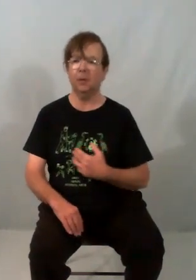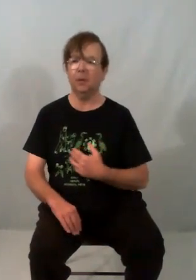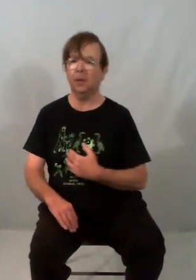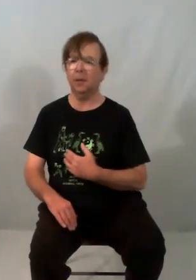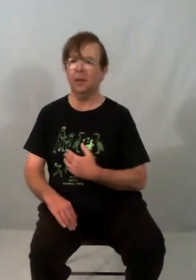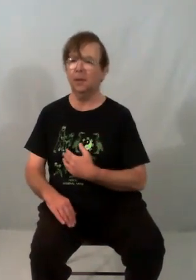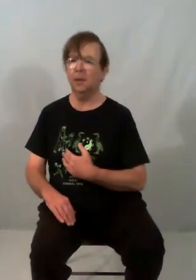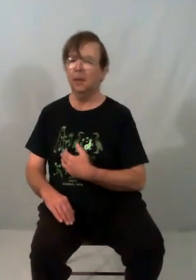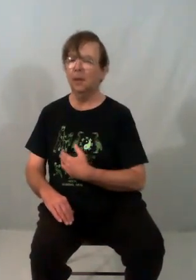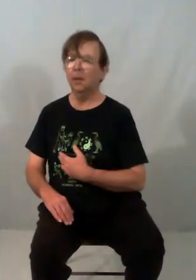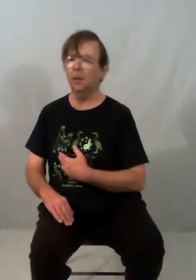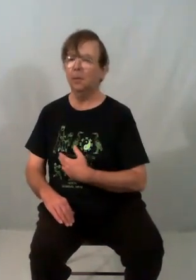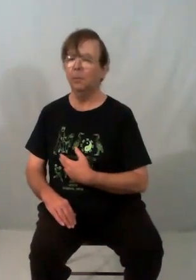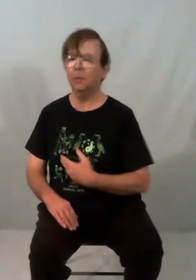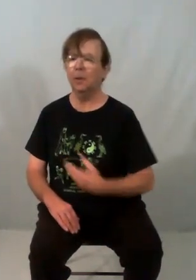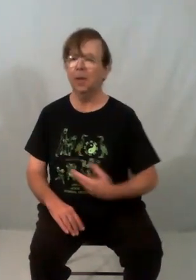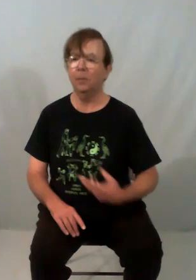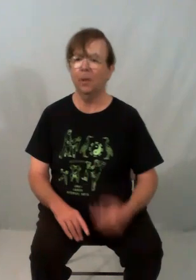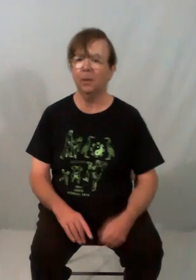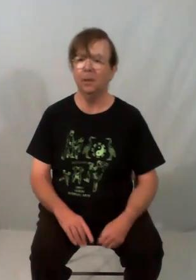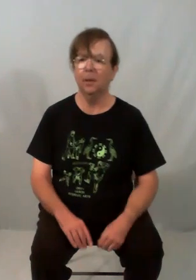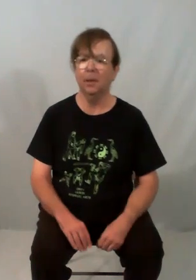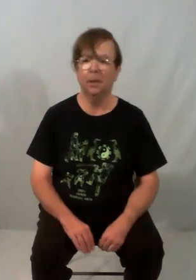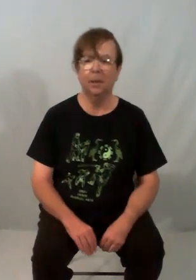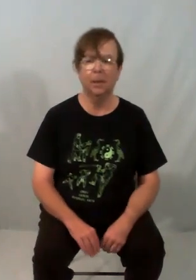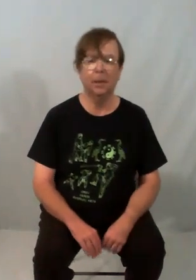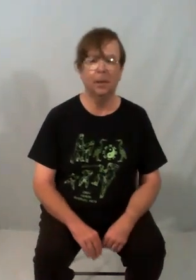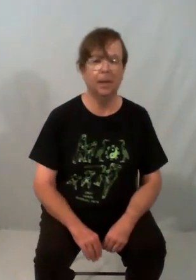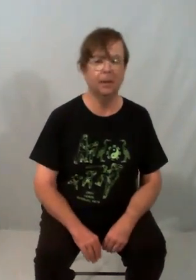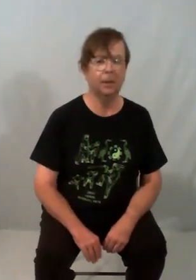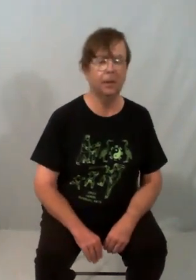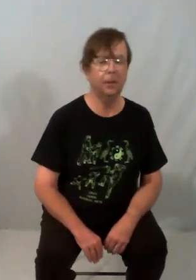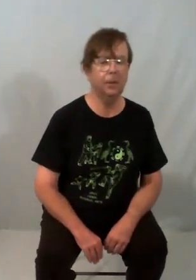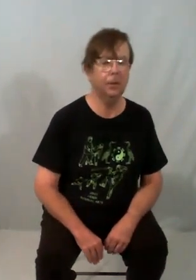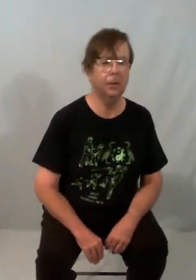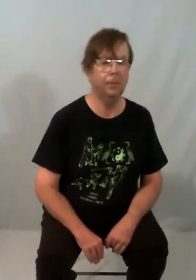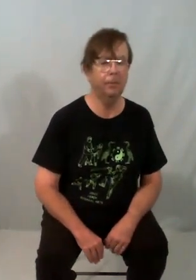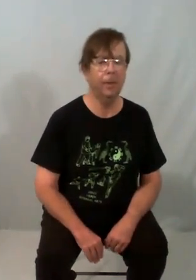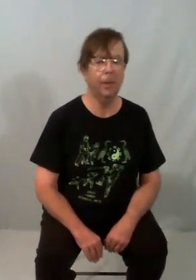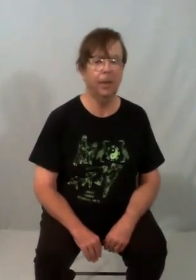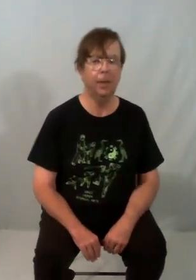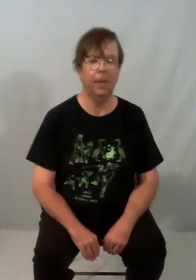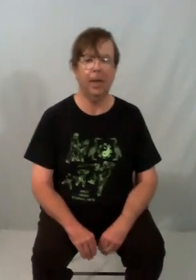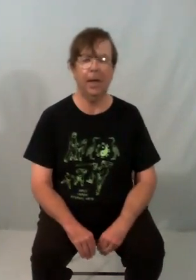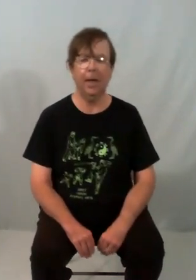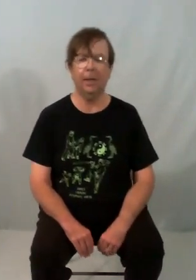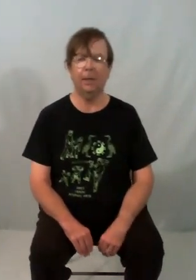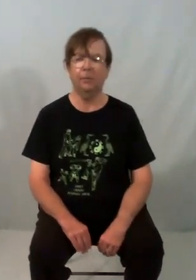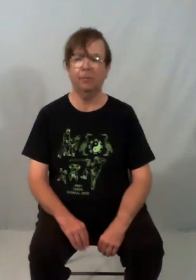turn. One more time. One, and two, and three,